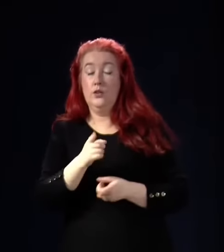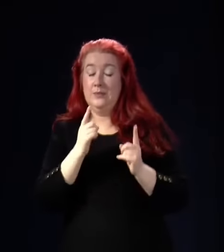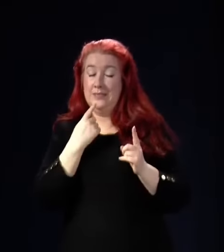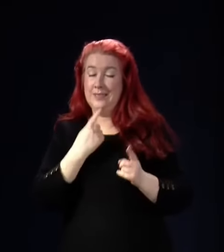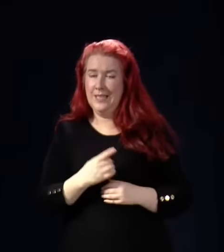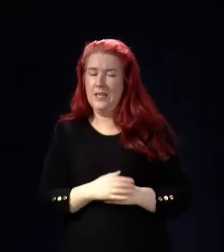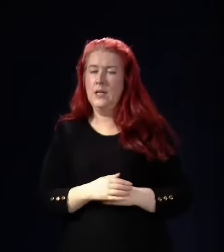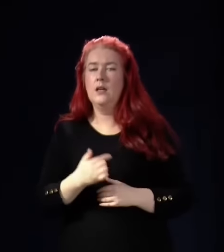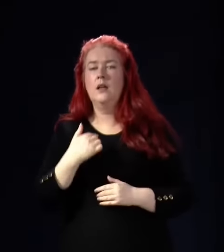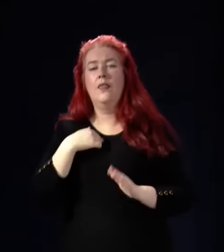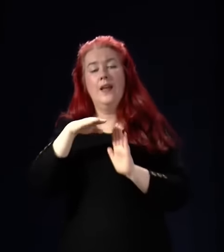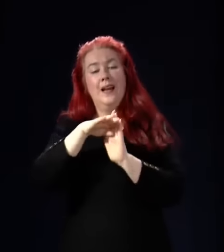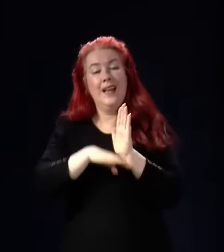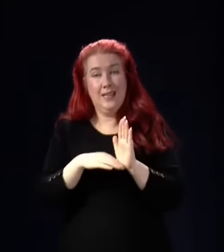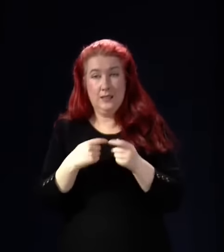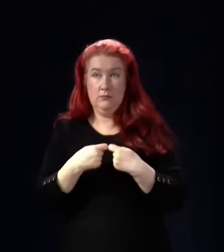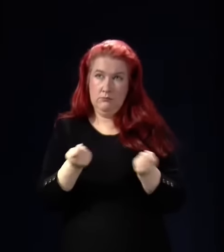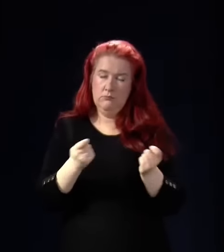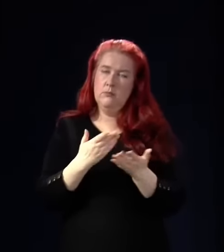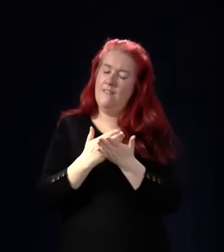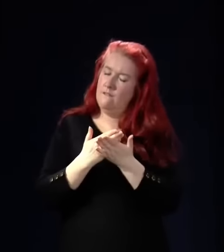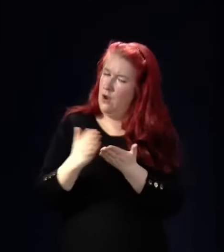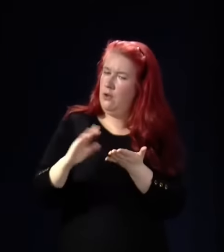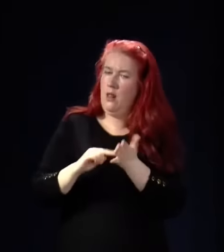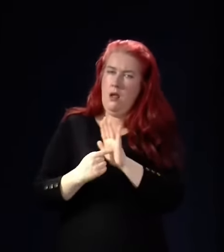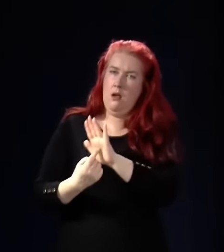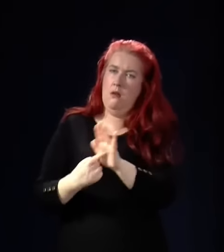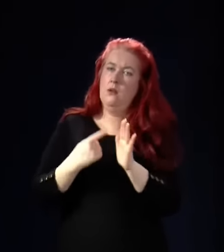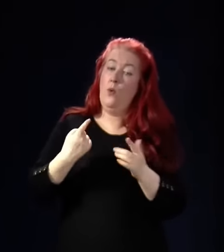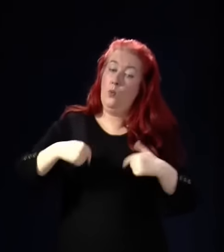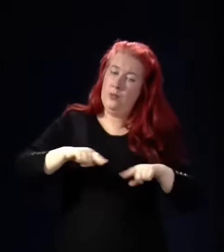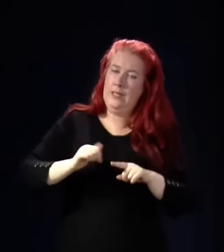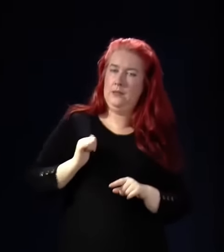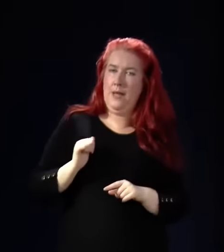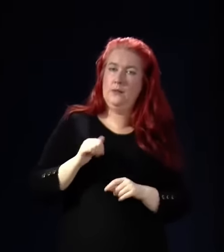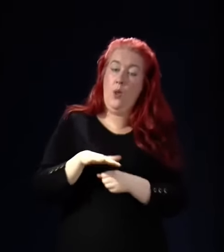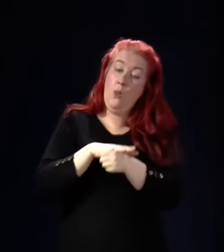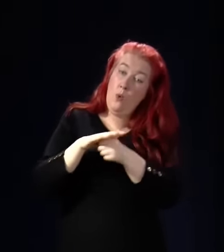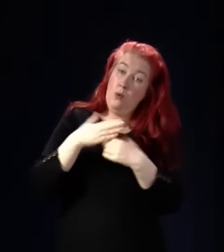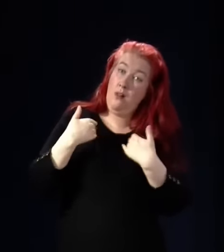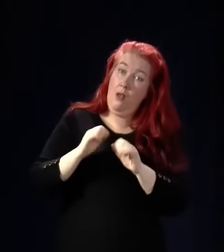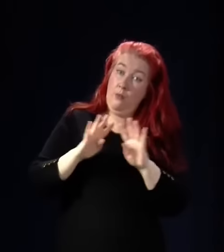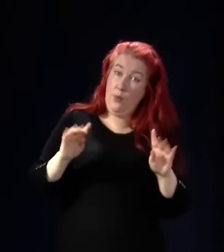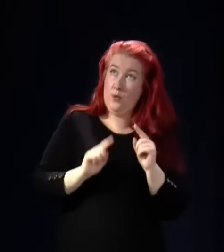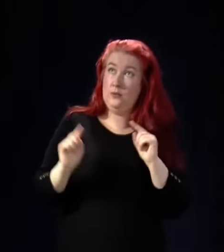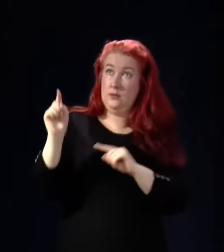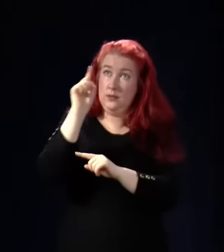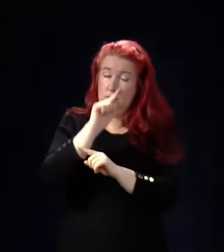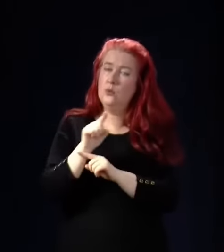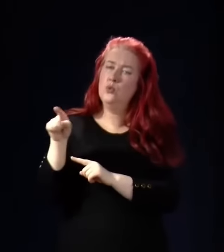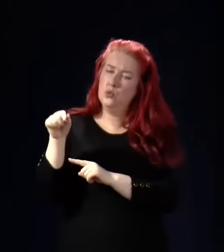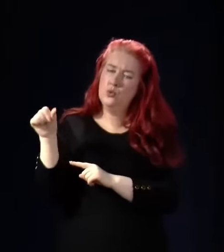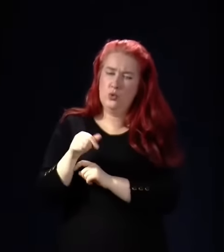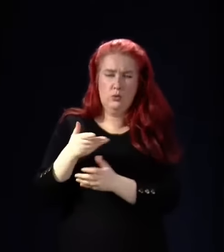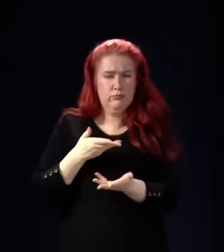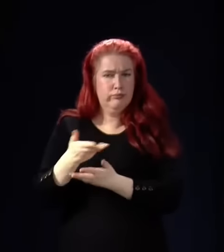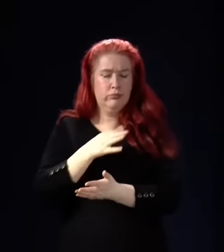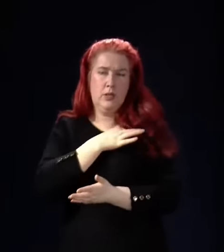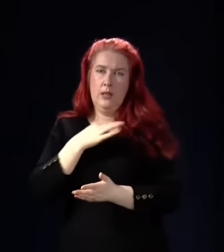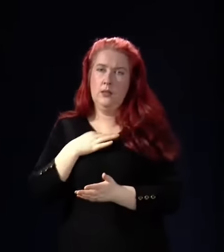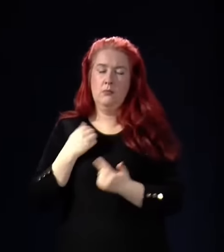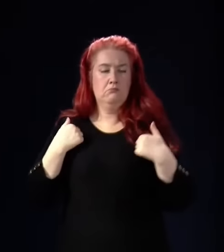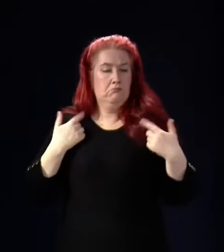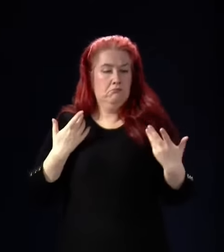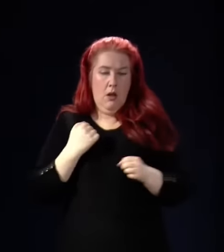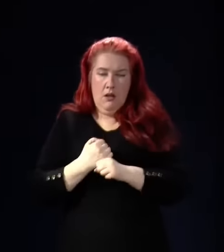guidance that I've issued has made it really clear that we expect local health boards to have those conversations with clinicians. There's no in principle objection from the